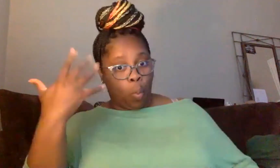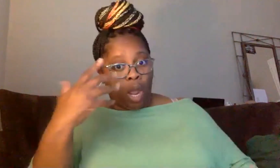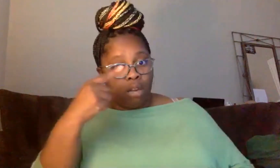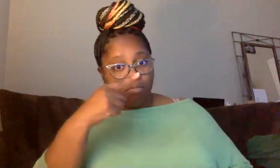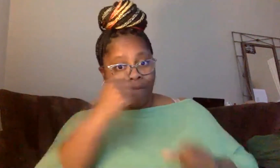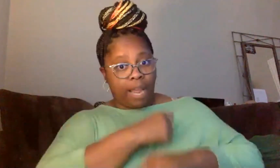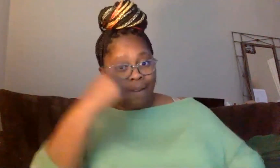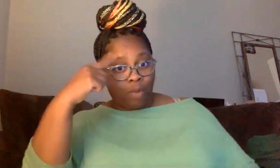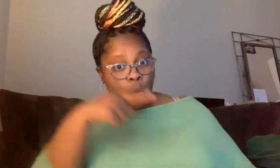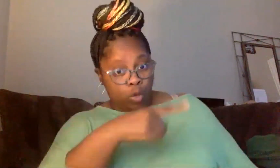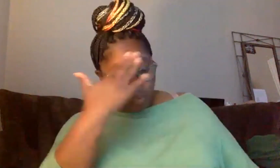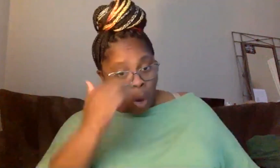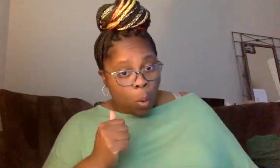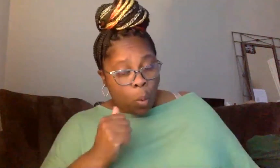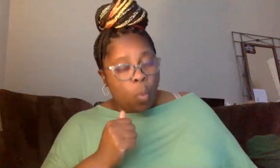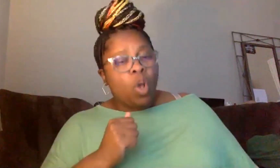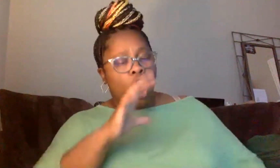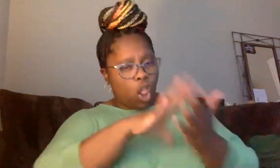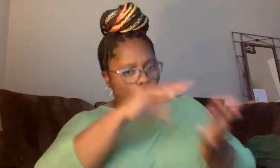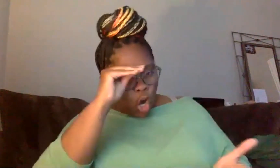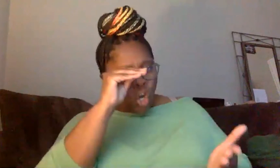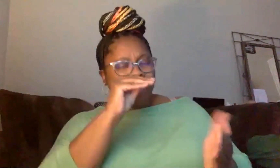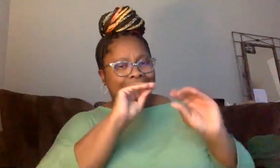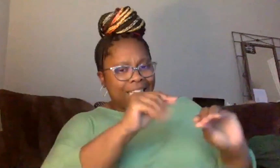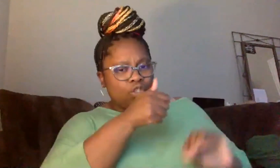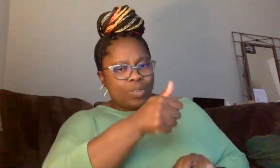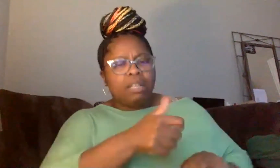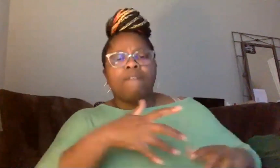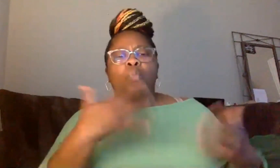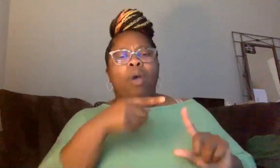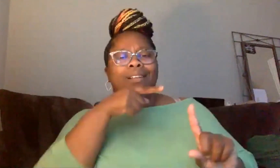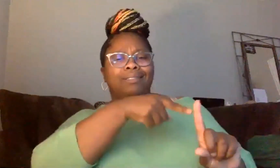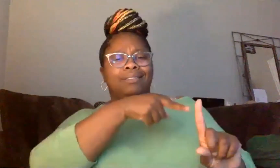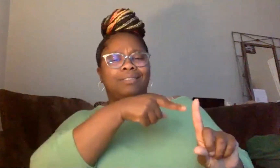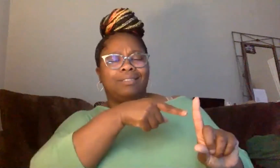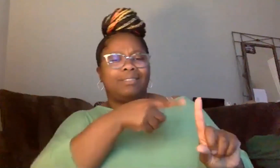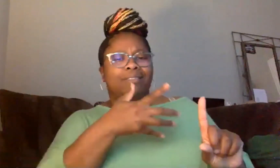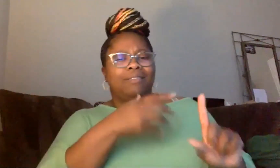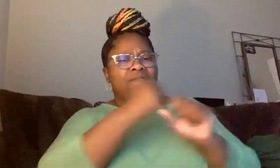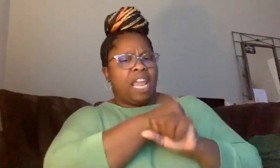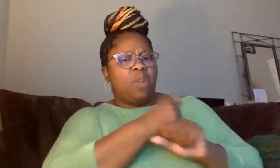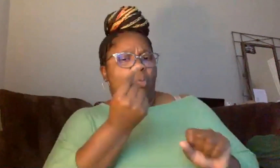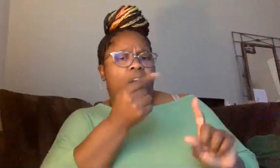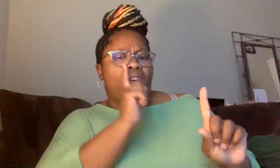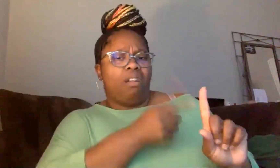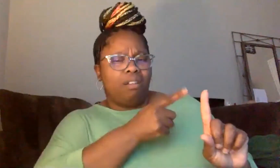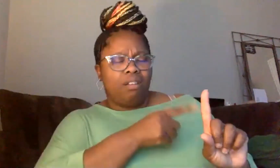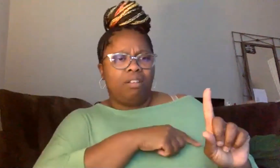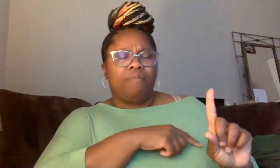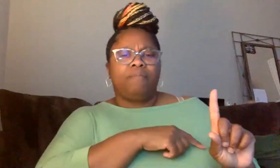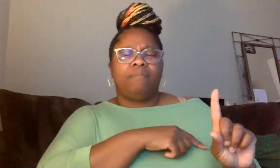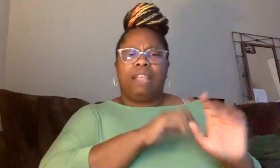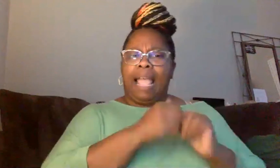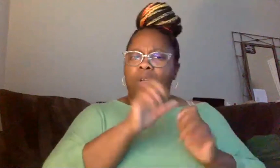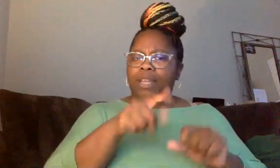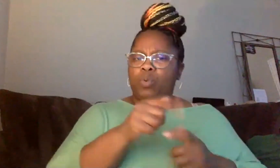you know, be more educated on what exactly the fight is, how you can actually, uh, find ways in order to